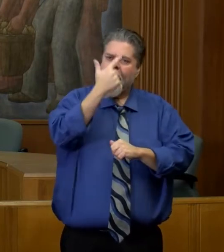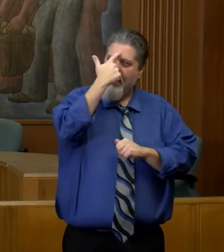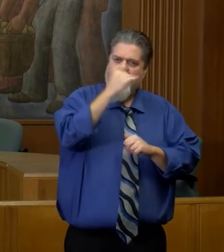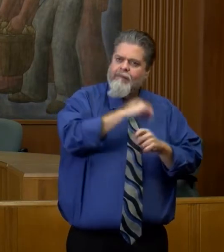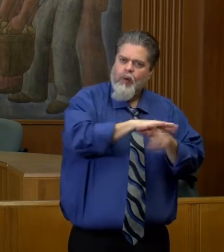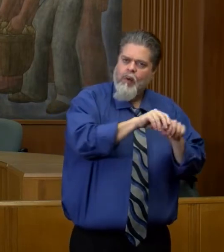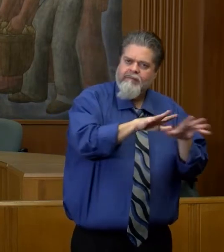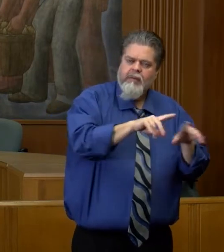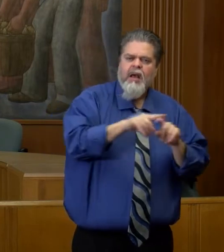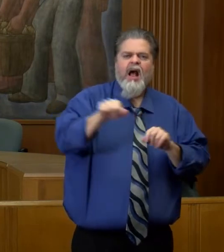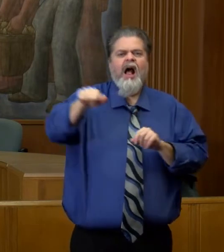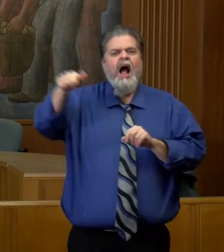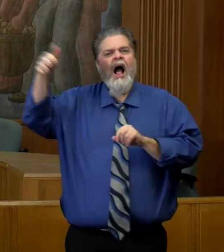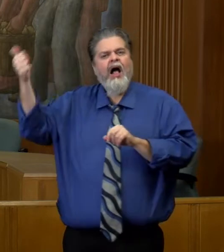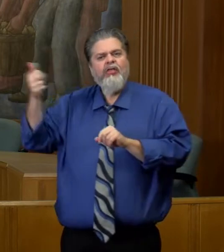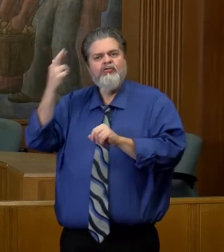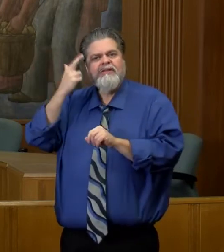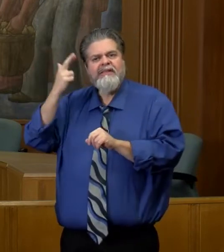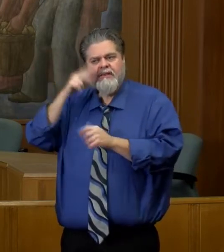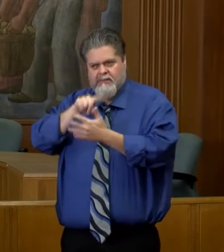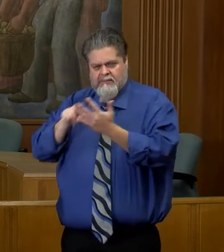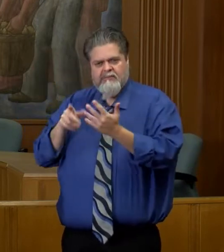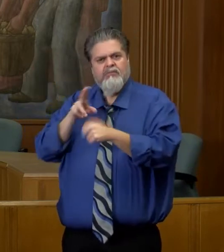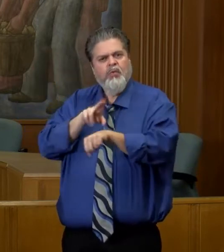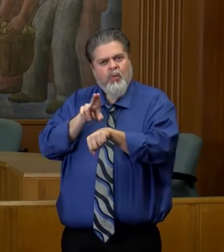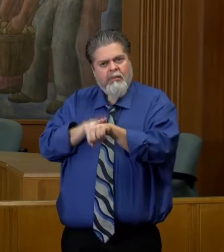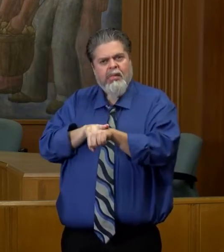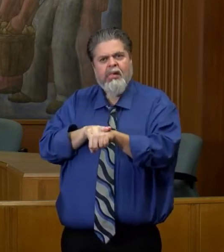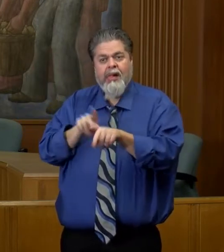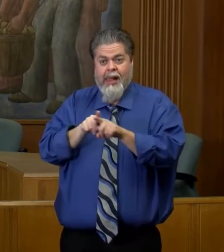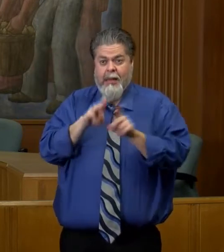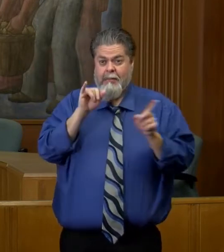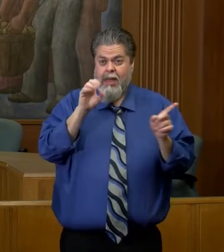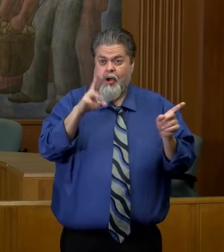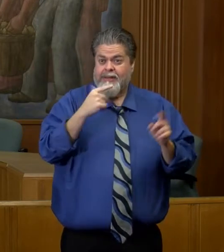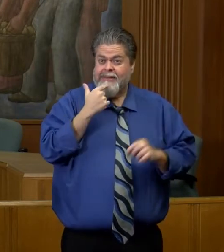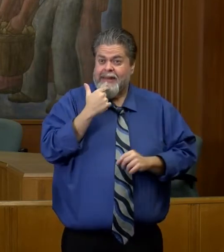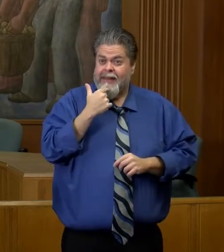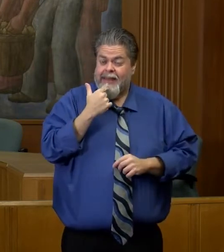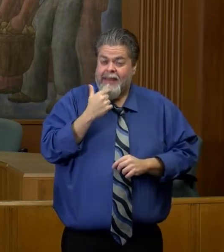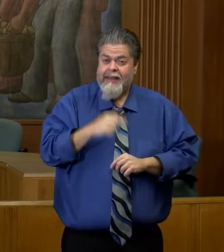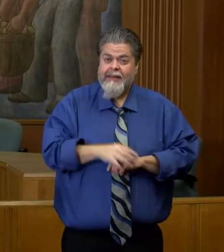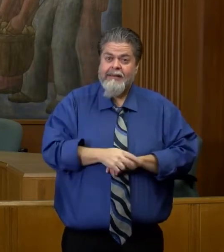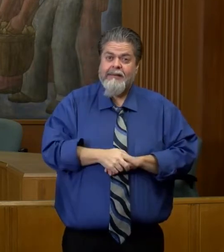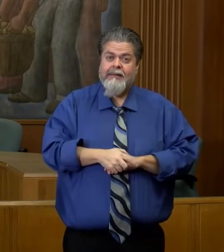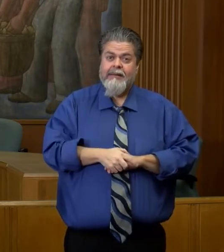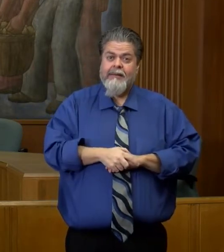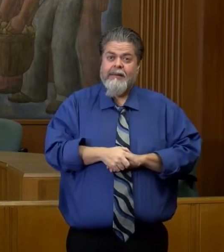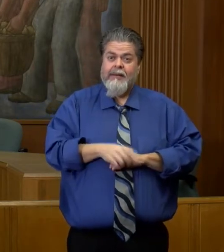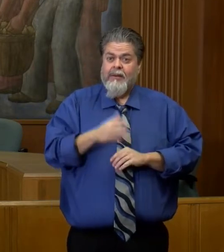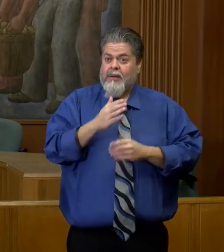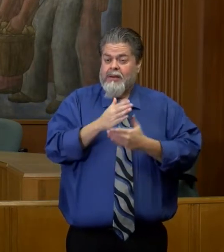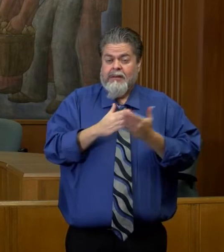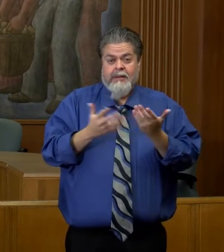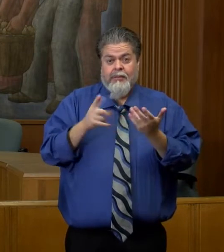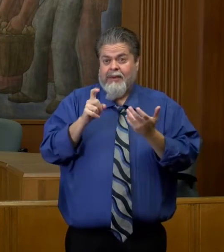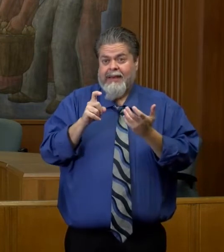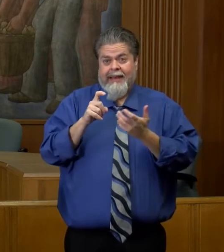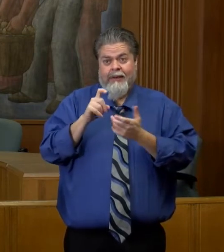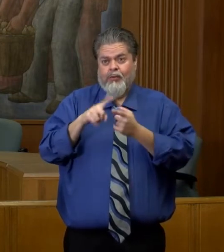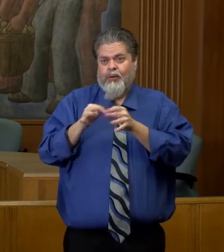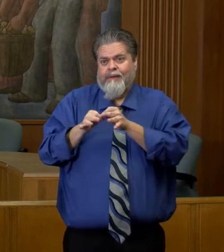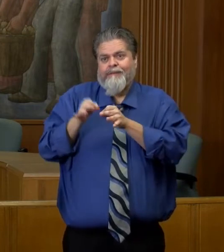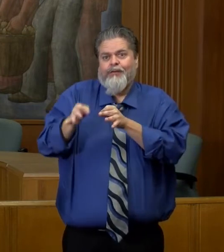but other needs outside of COVID as well. One of those, as the mayor pointed out, being care needs that perhaps were deferred